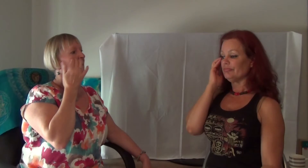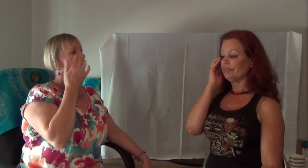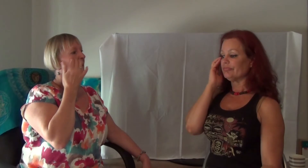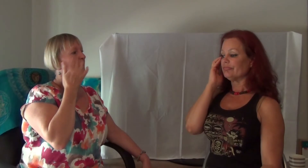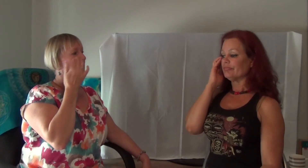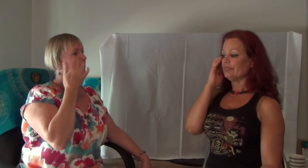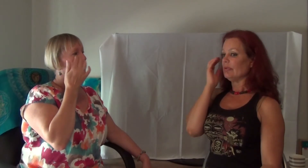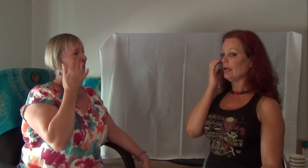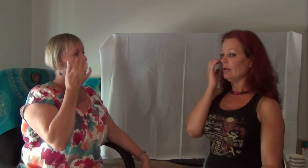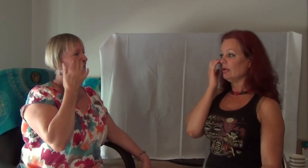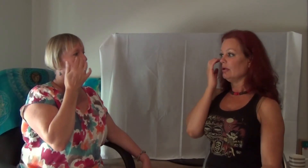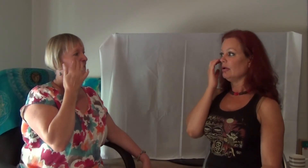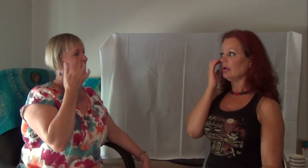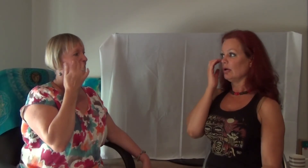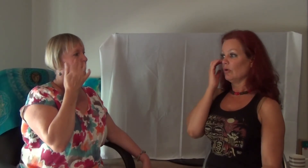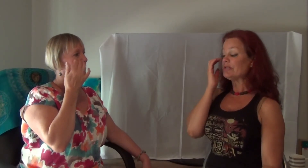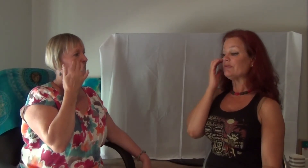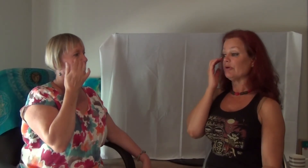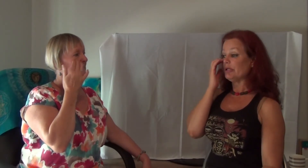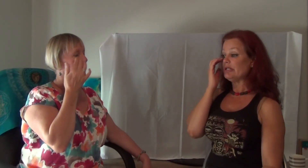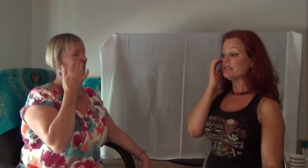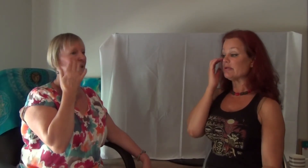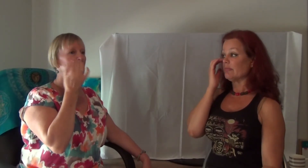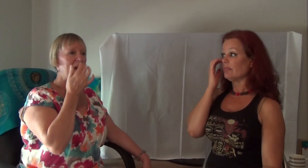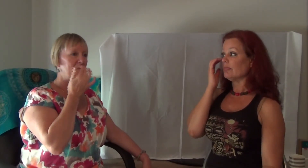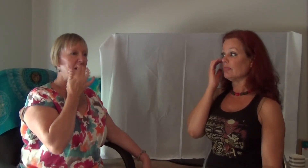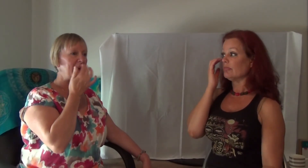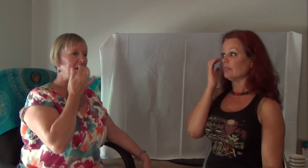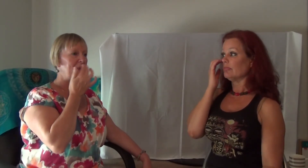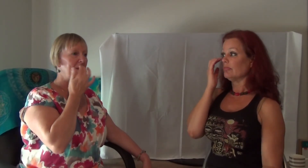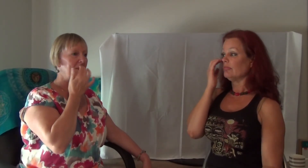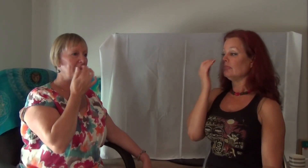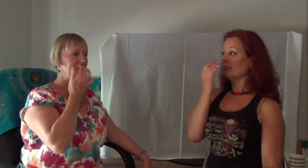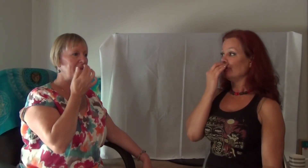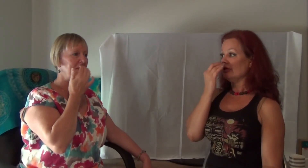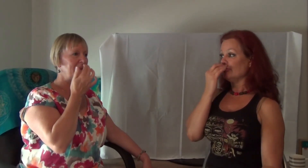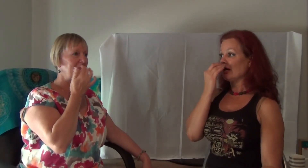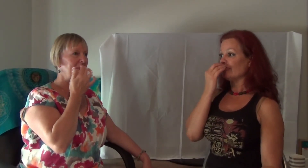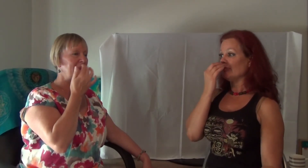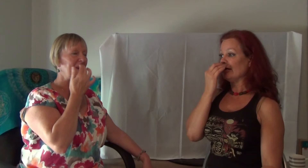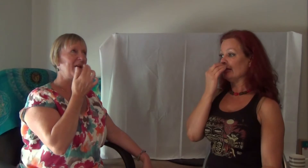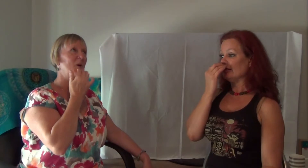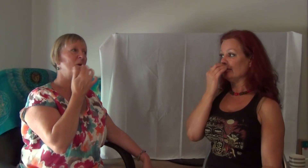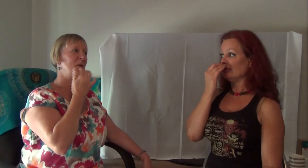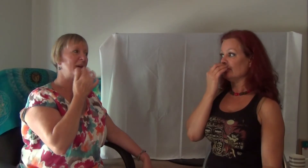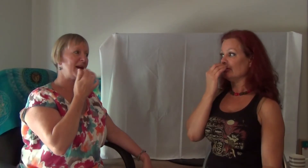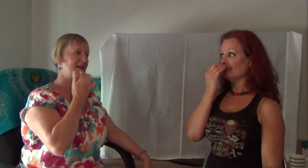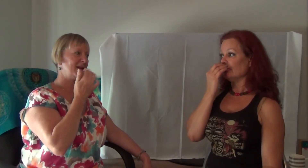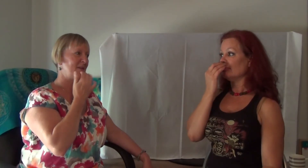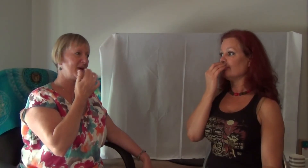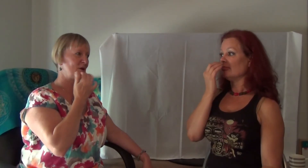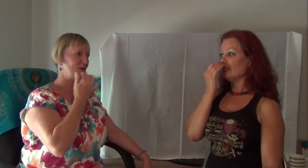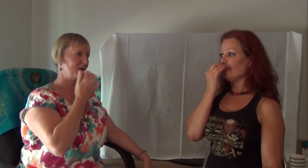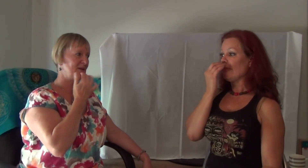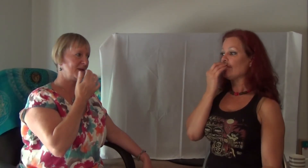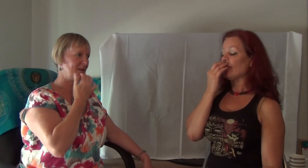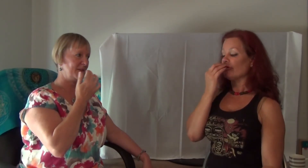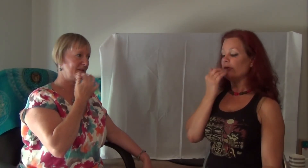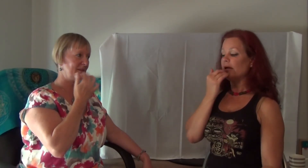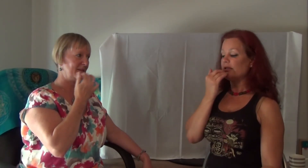I want to feel peace. I want to feel peace In the back of my head In the back of my head All the way back down my shoulders All the way back